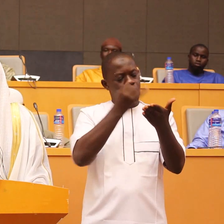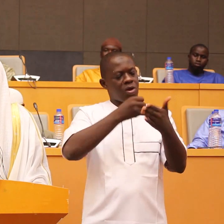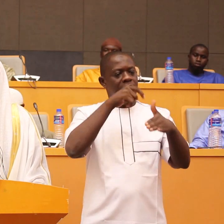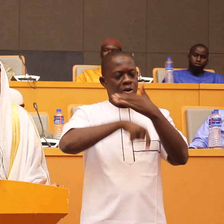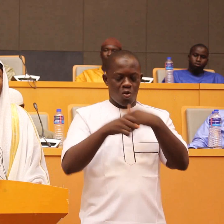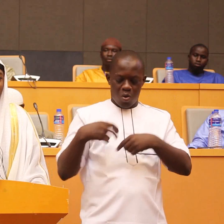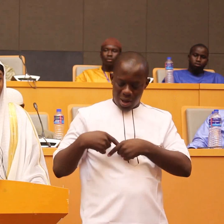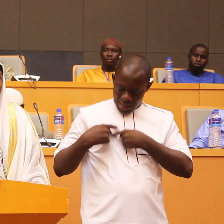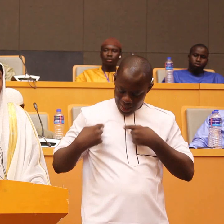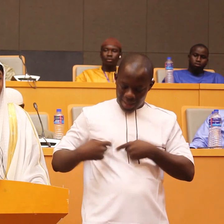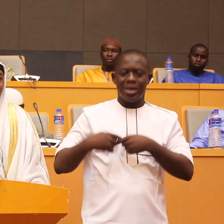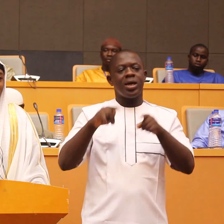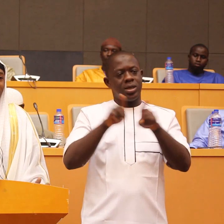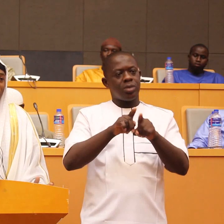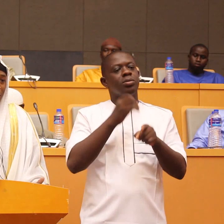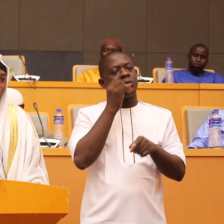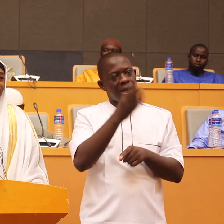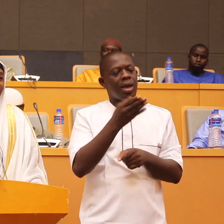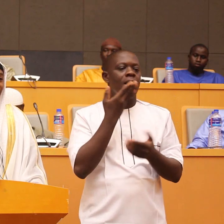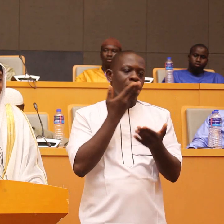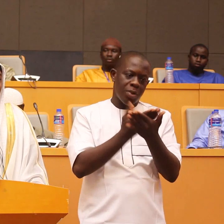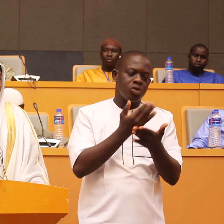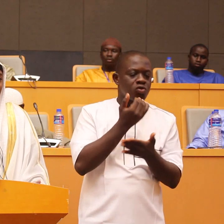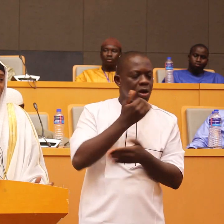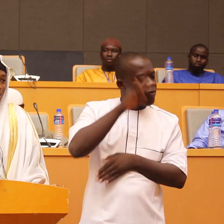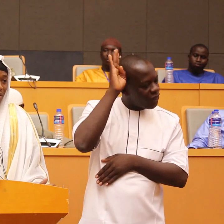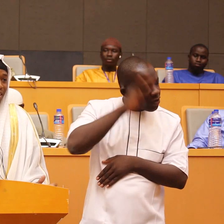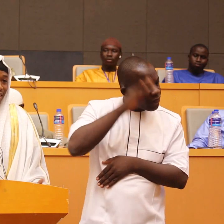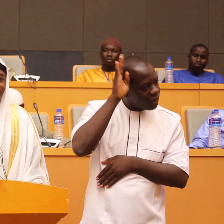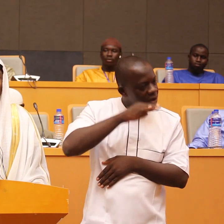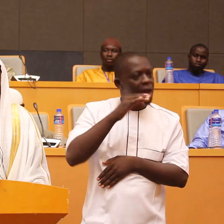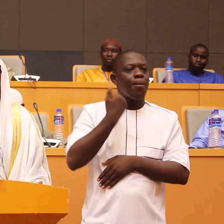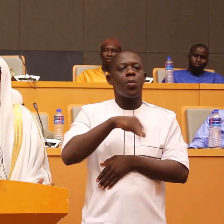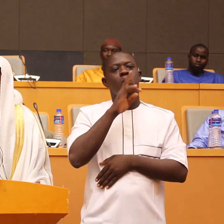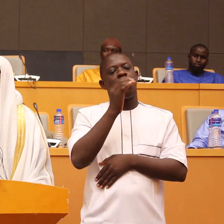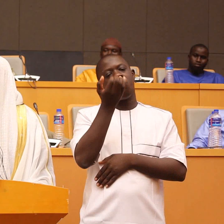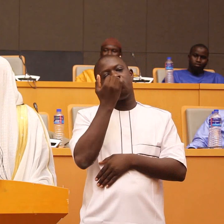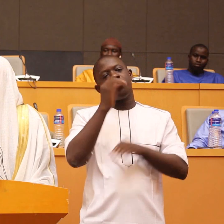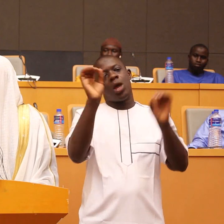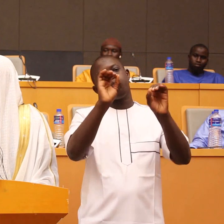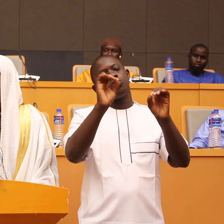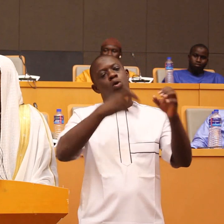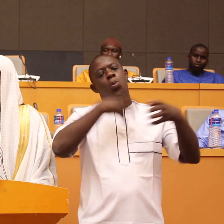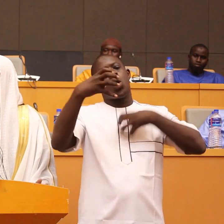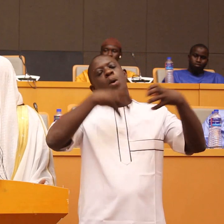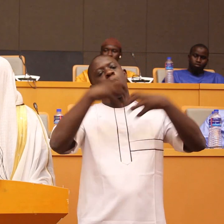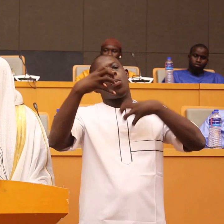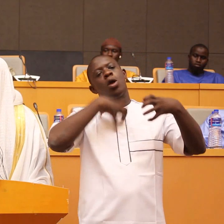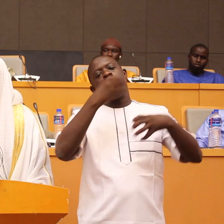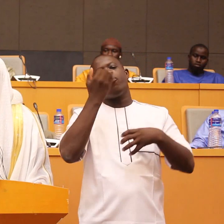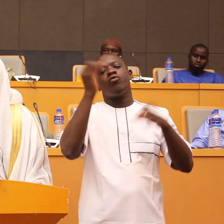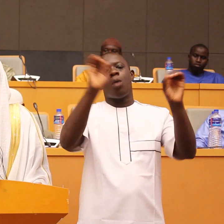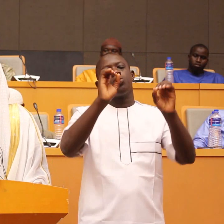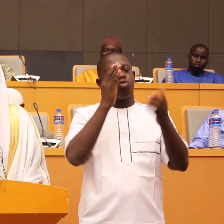also we would like to apologize to the camera kundankas those who haven't ate and they start complaining it was